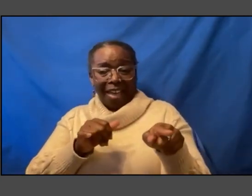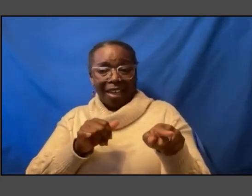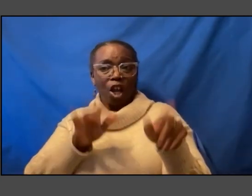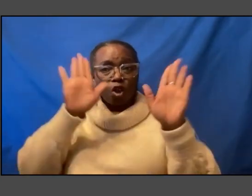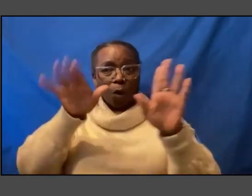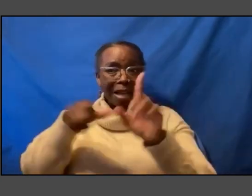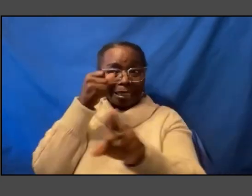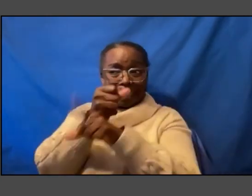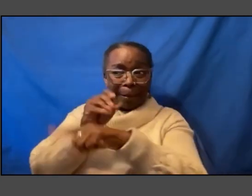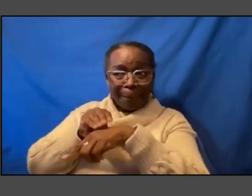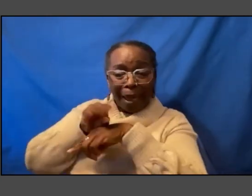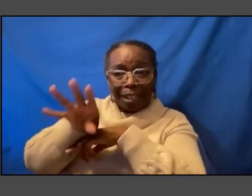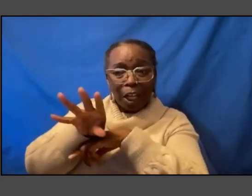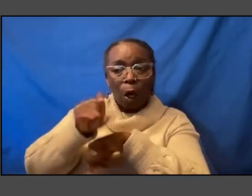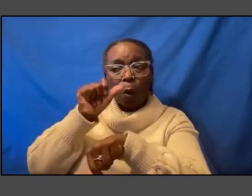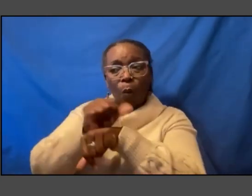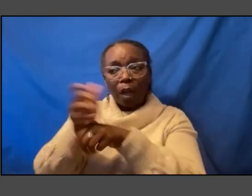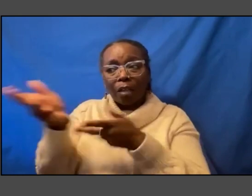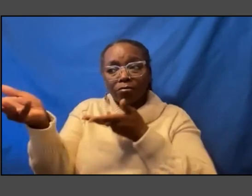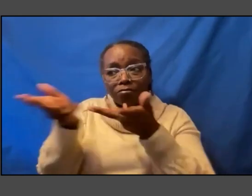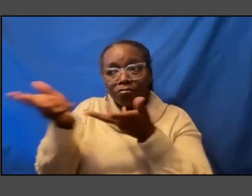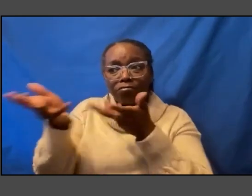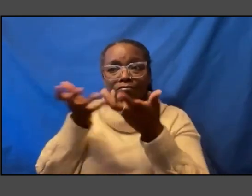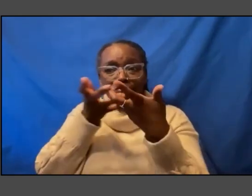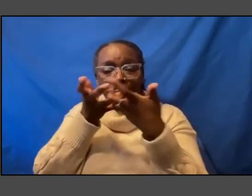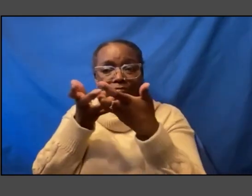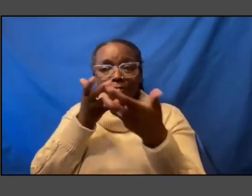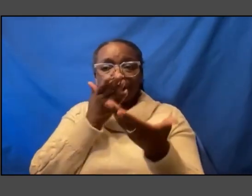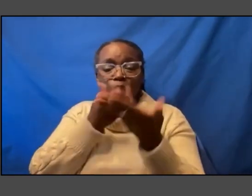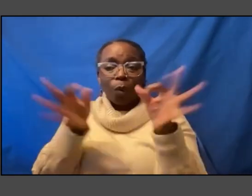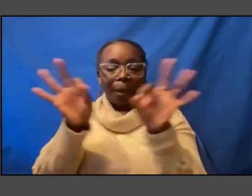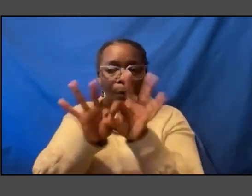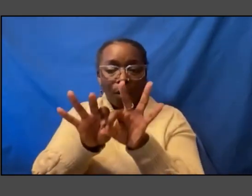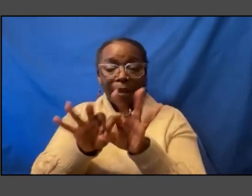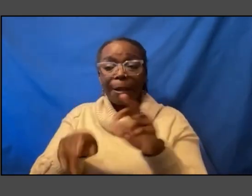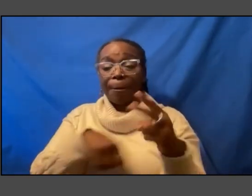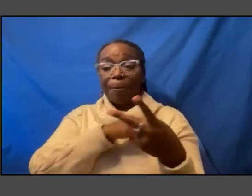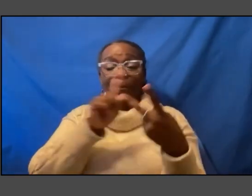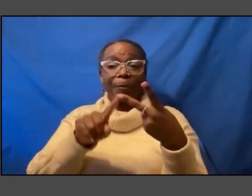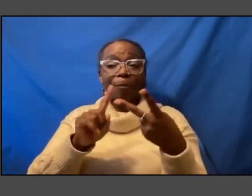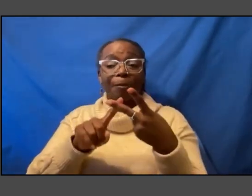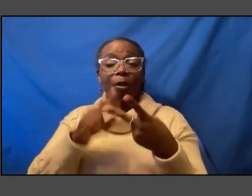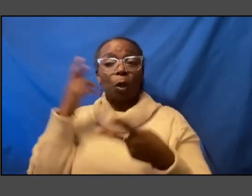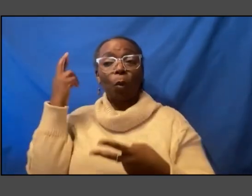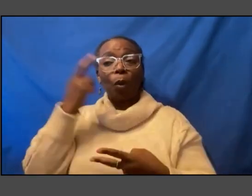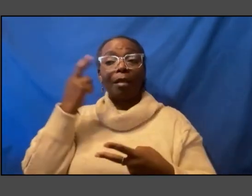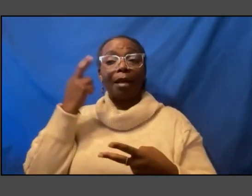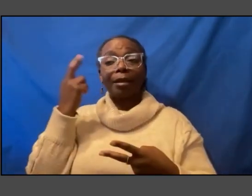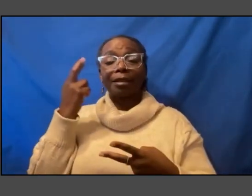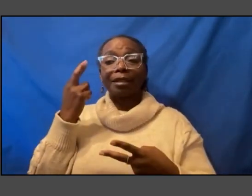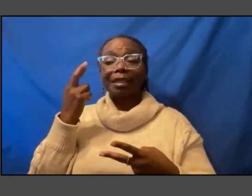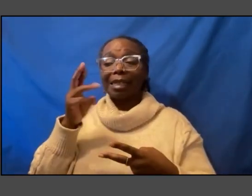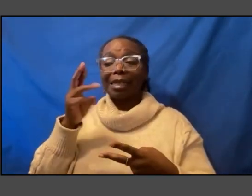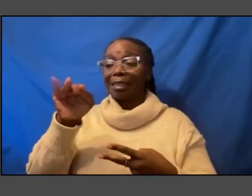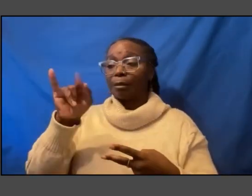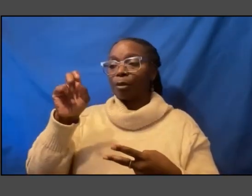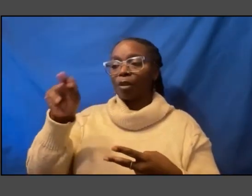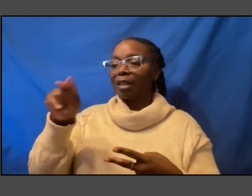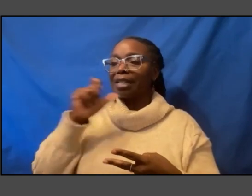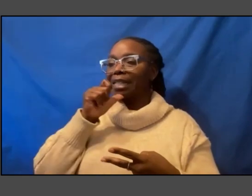with each other is really important and then secondly what i realized is that the smithsonian doesn't have broad enough shoulders to do everything so it really